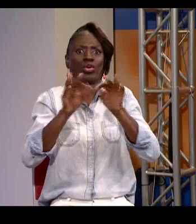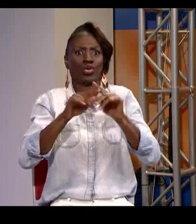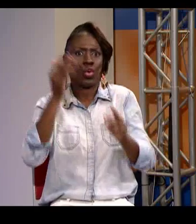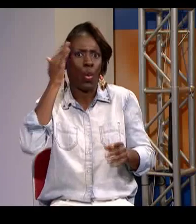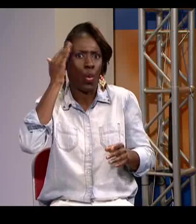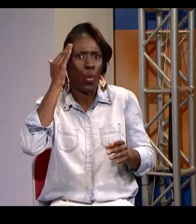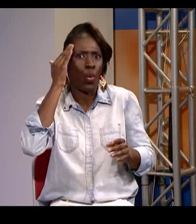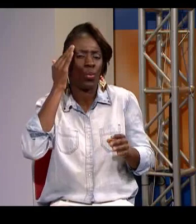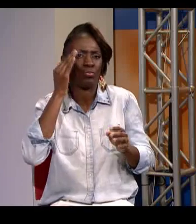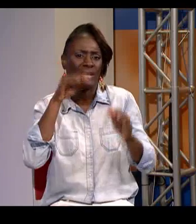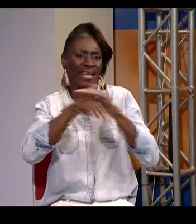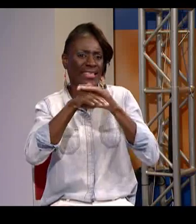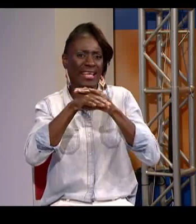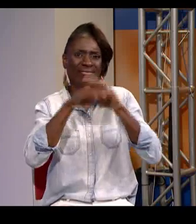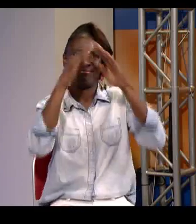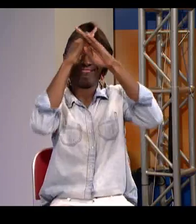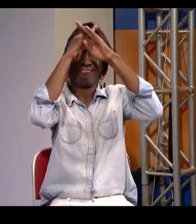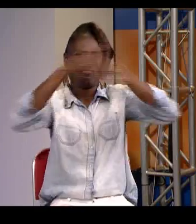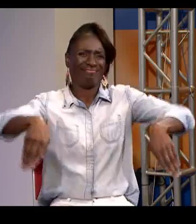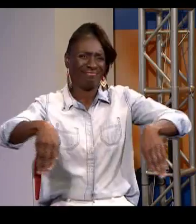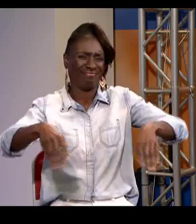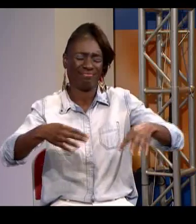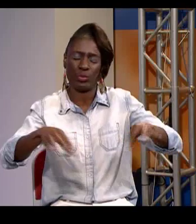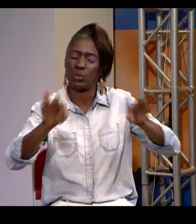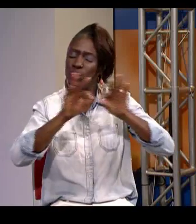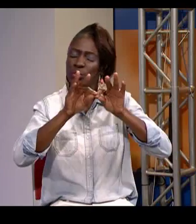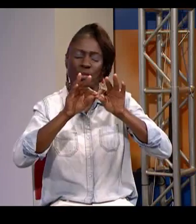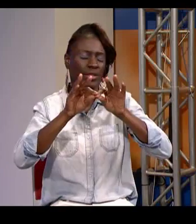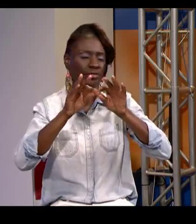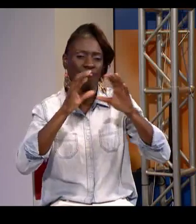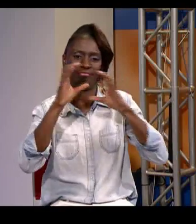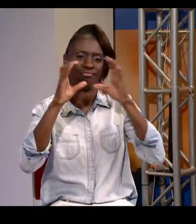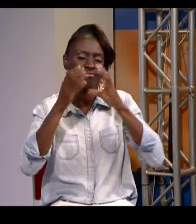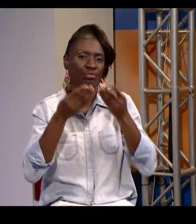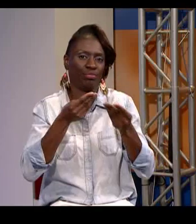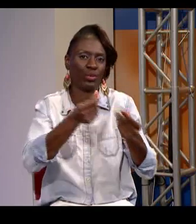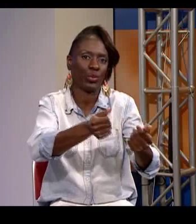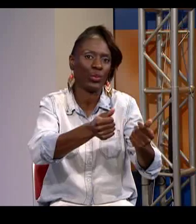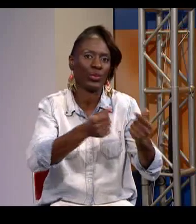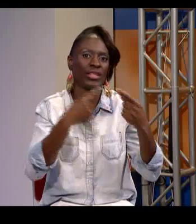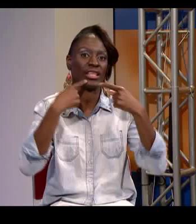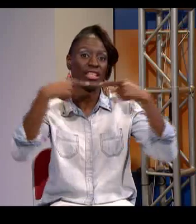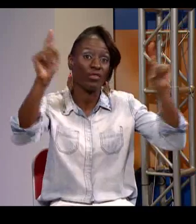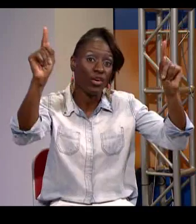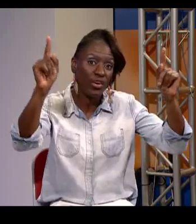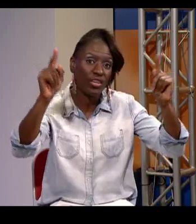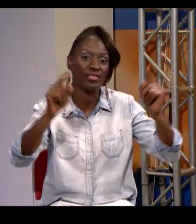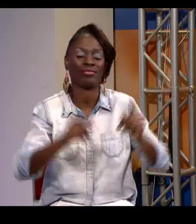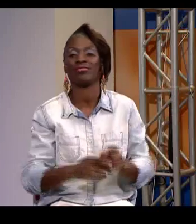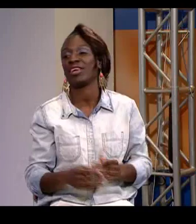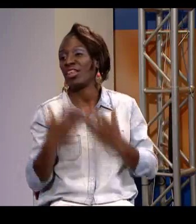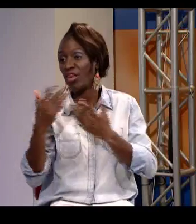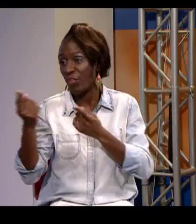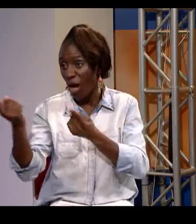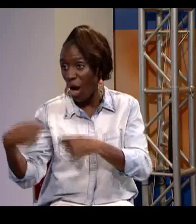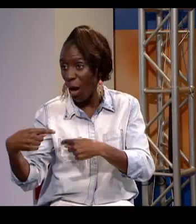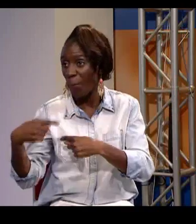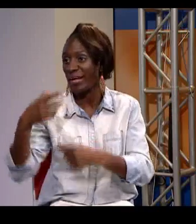so important to get that information out there and to break down those barriers so that people can have smooth, successful communication.